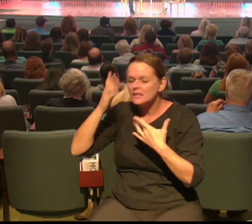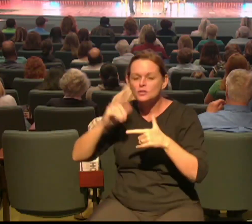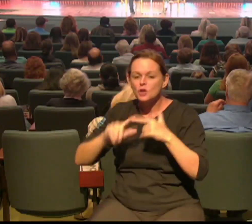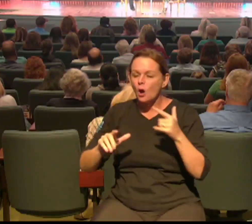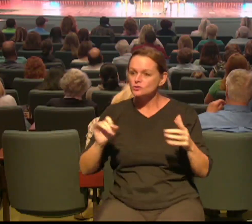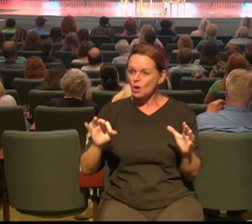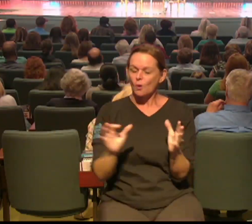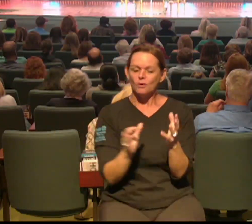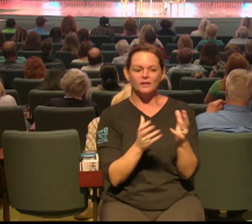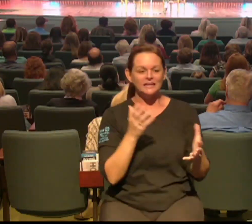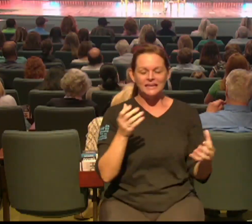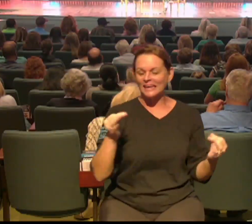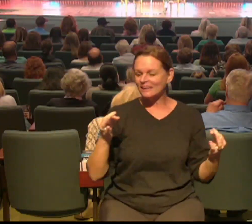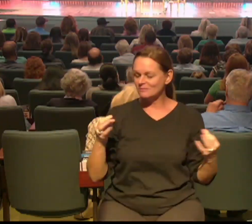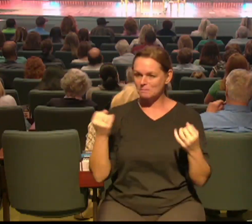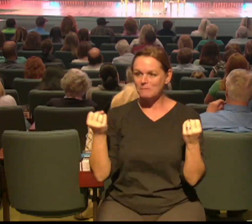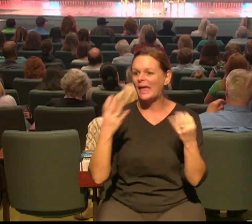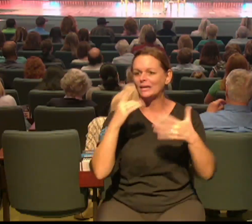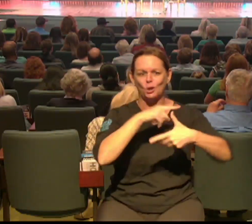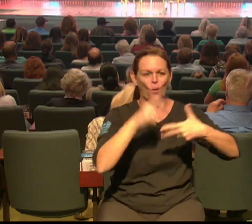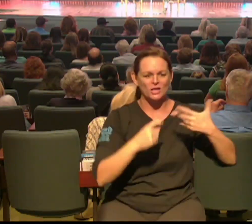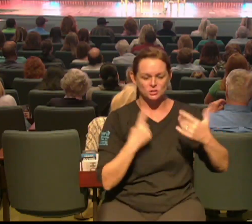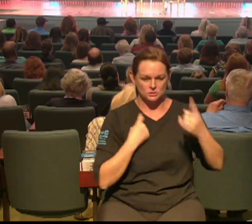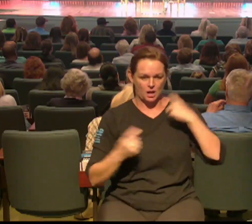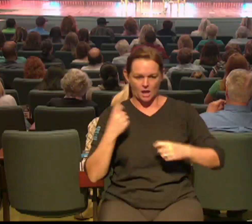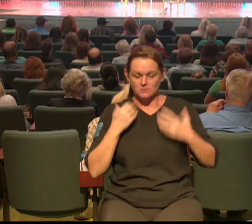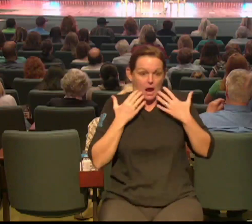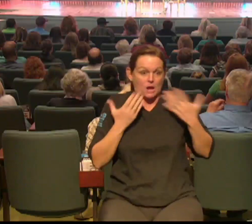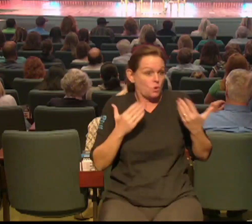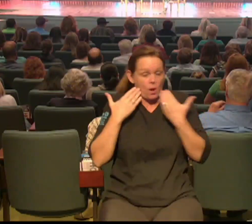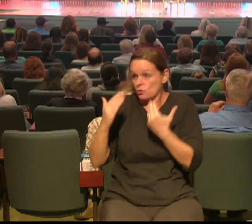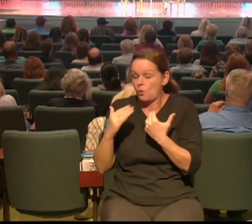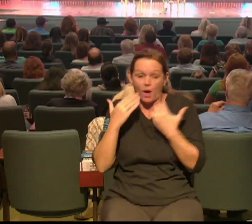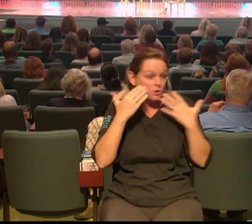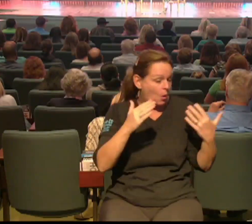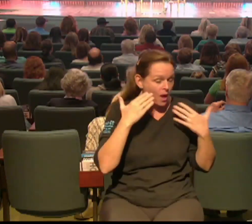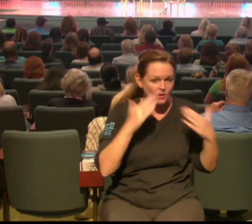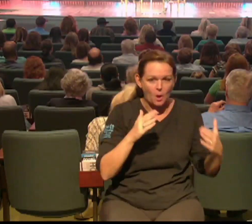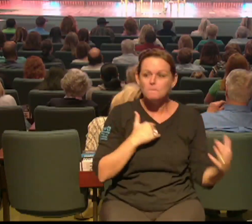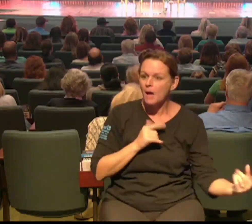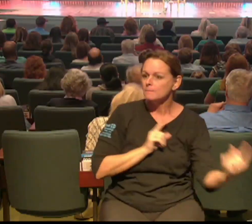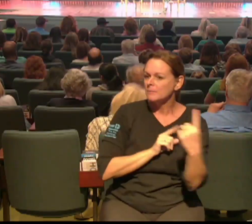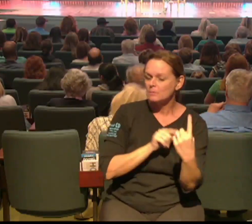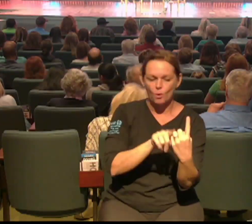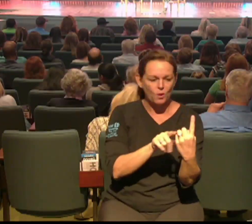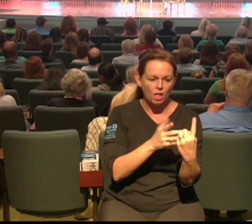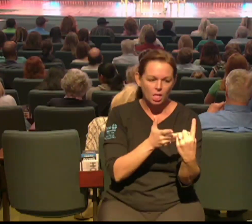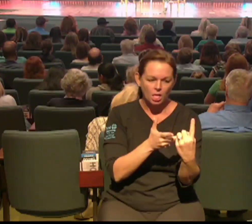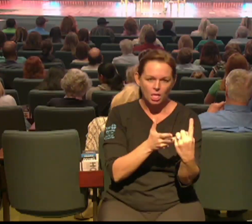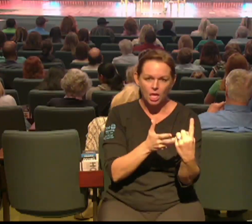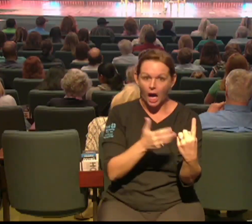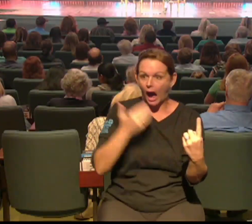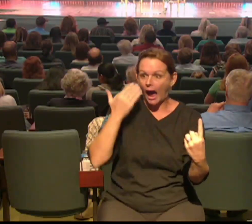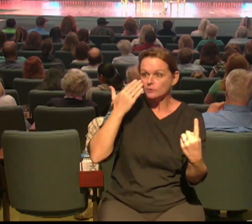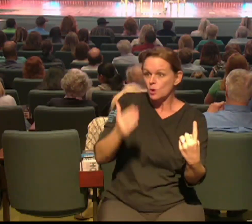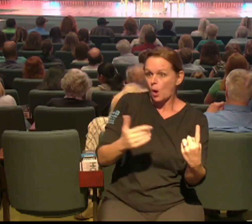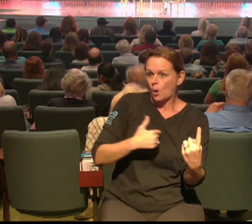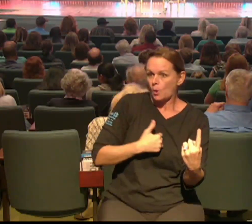there are people that God has placed in your life that he wants you to reach that I will never be able to reach they're at your school they're at your